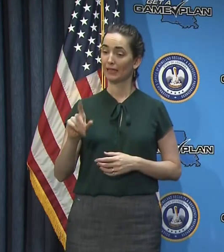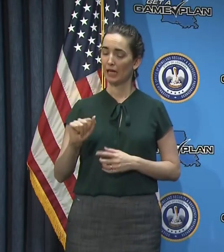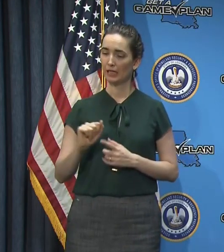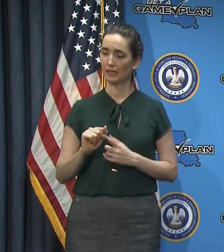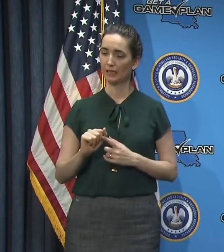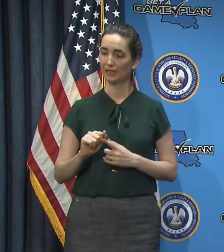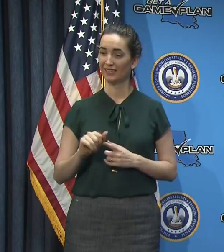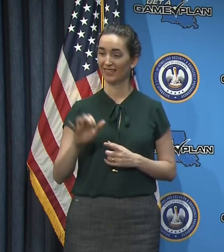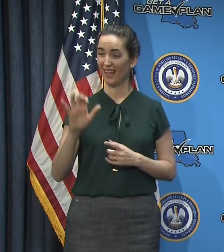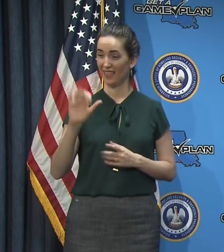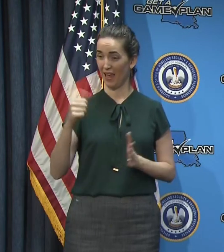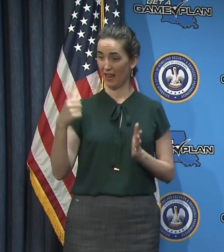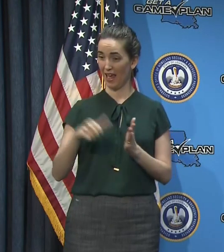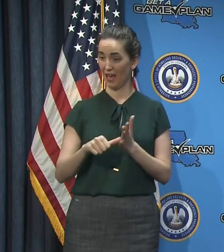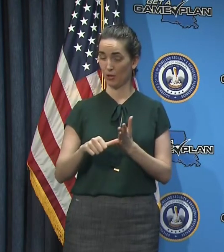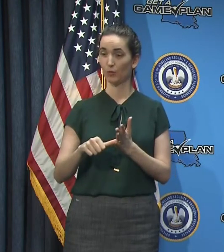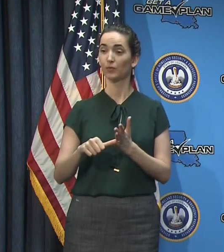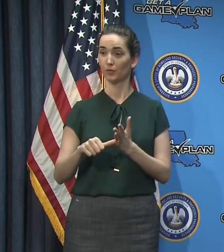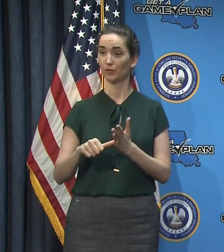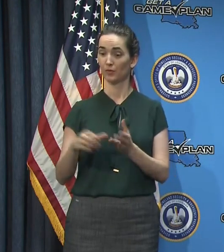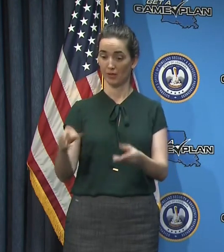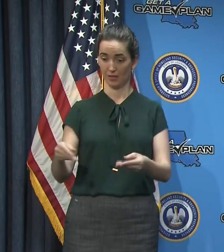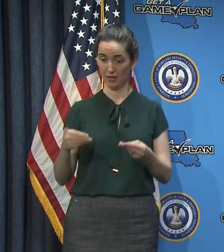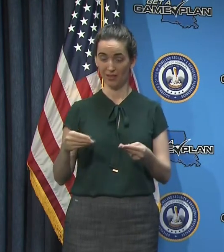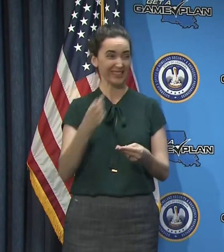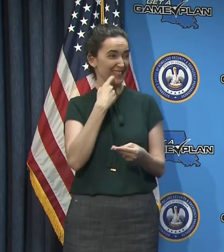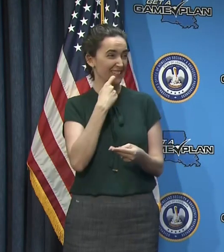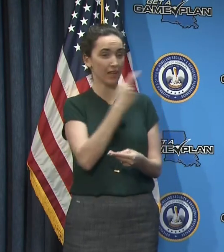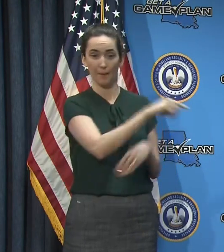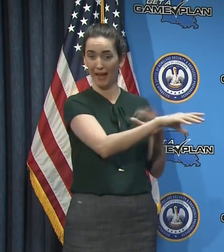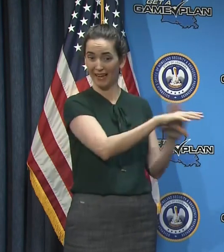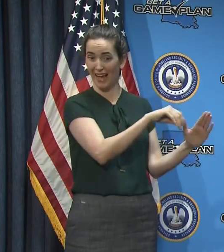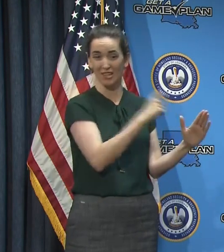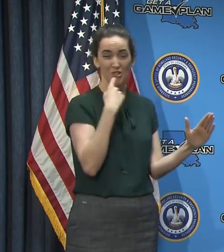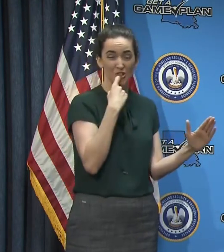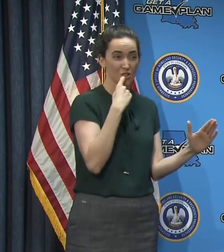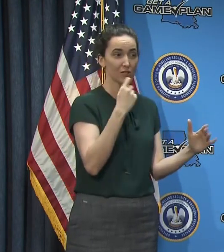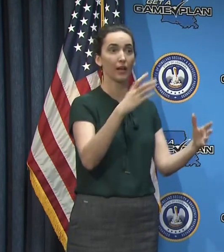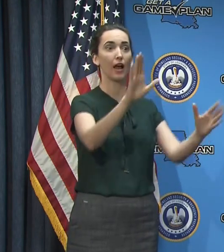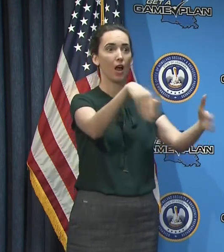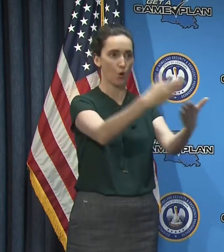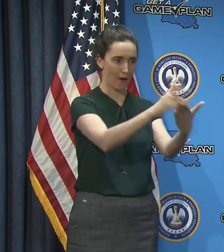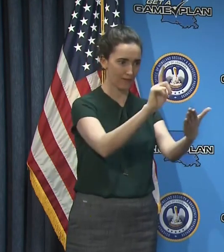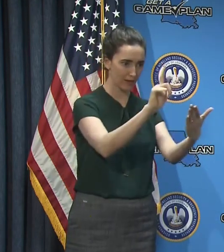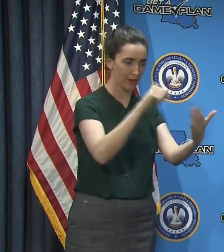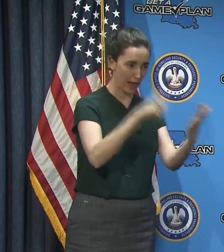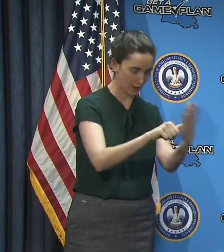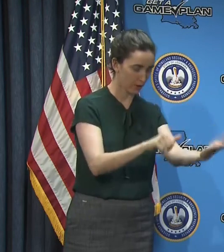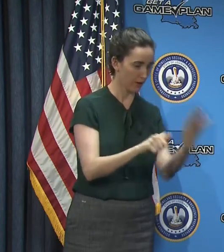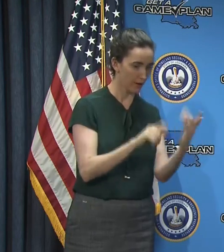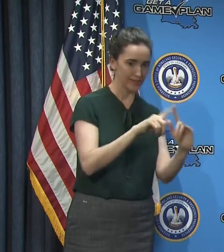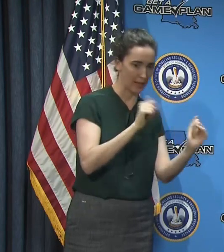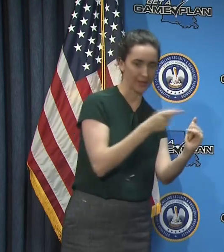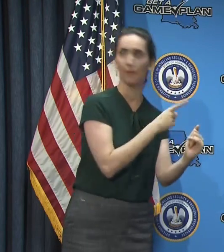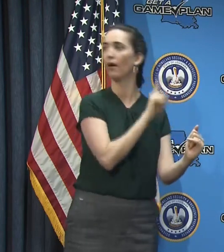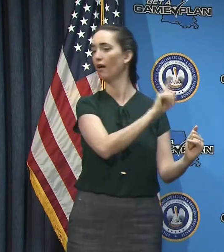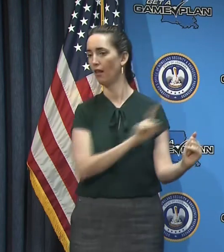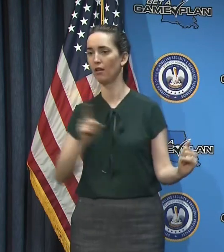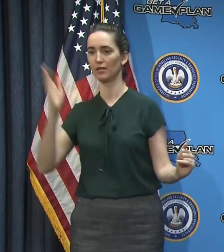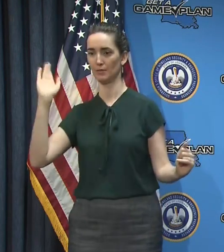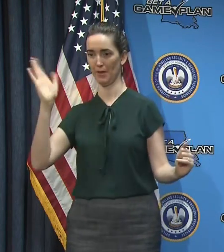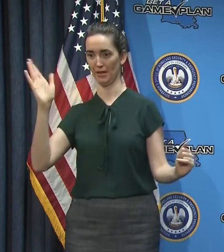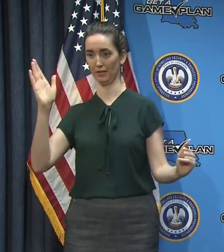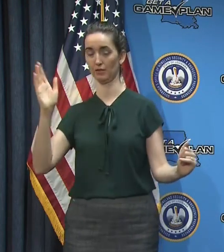literally just minutes before I came out and I have them from the board of elementary or secondary education, the department of